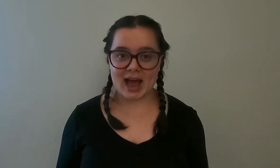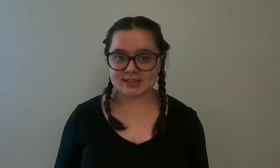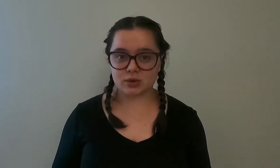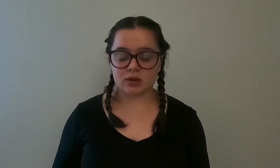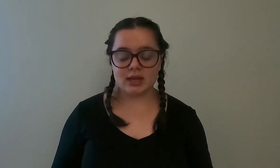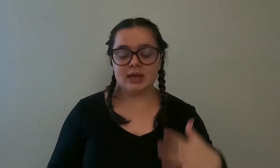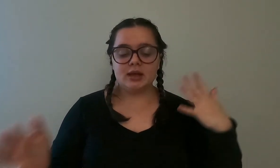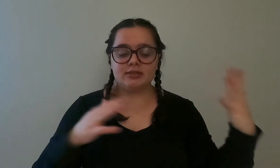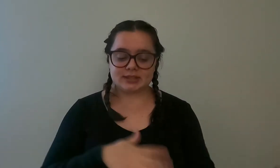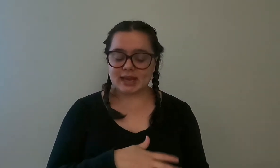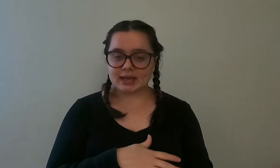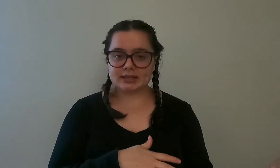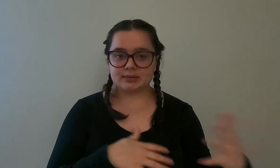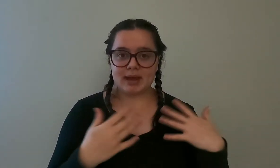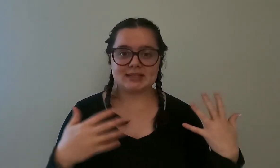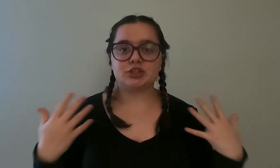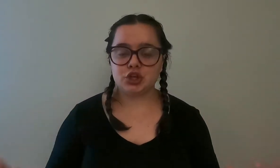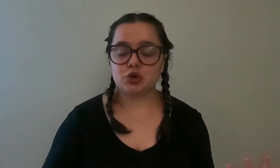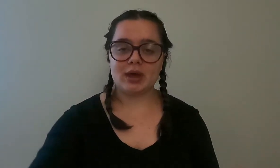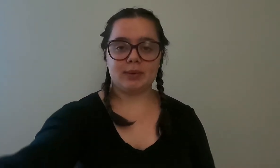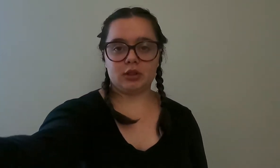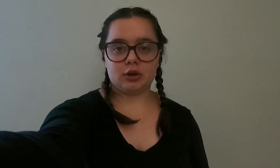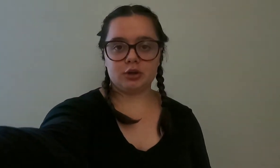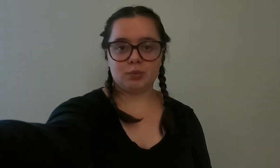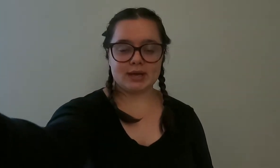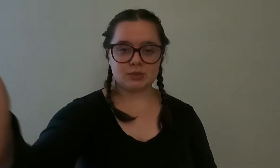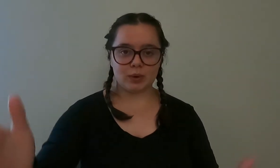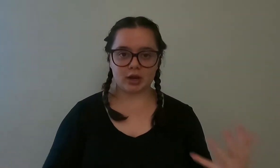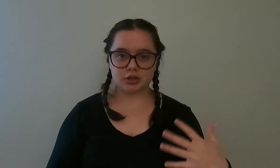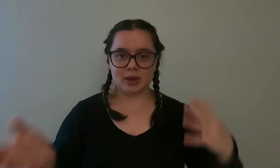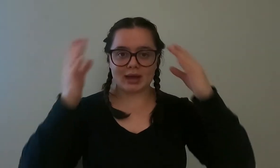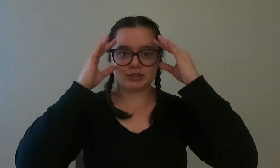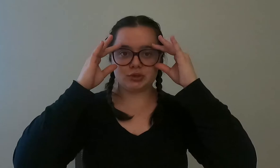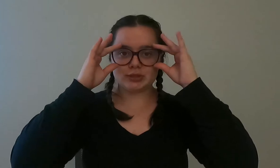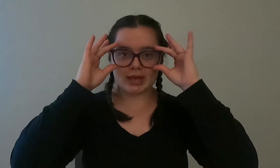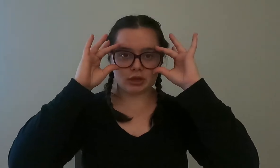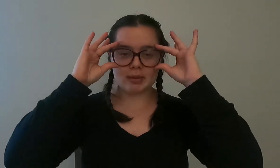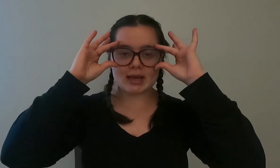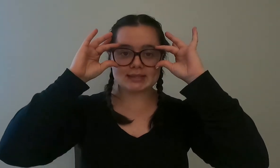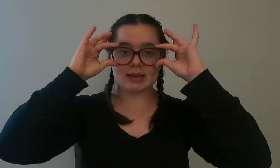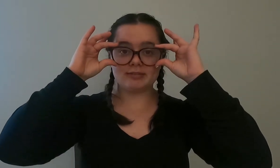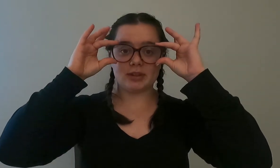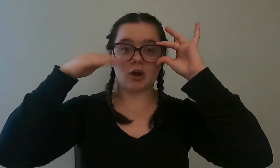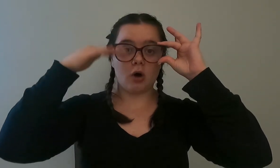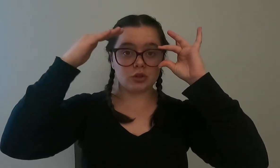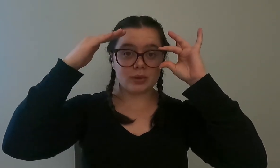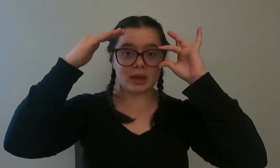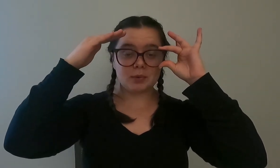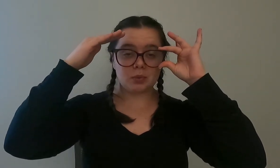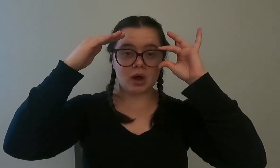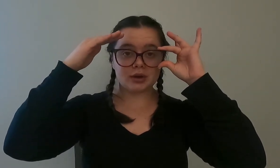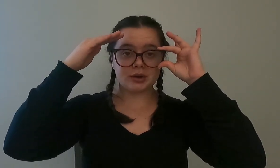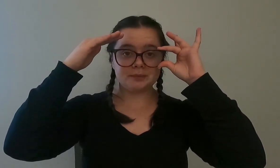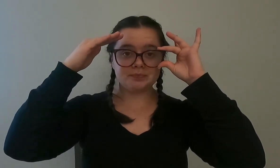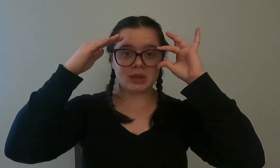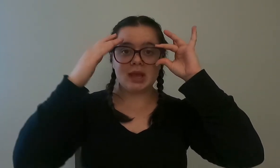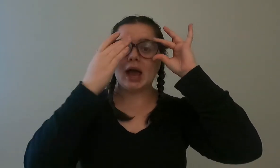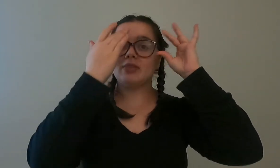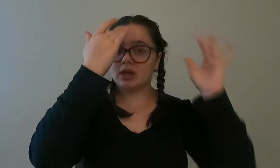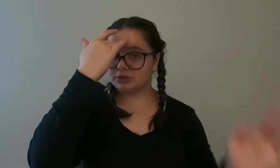of hassle the second mask two that we learned was where you had to take your mask and fill it all the way up with water and then